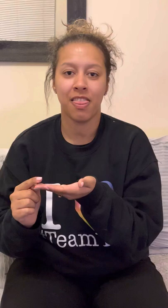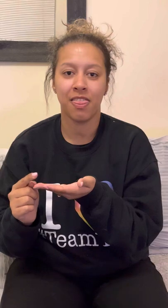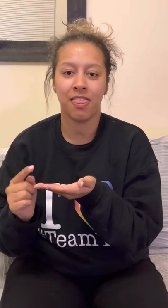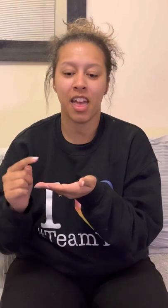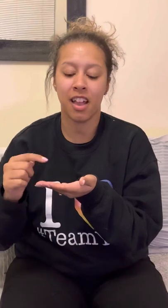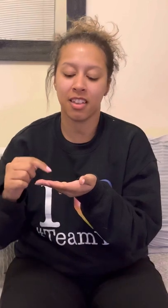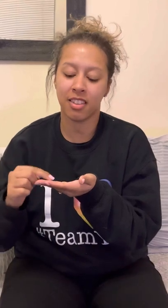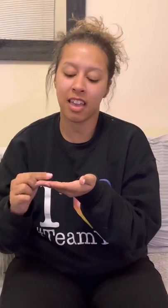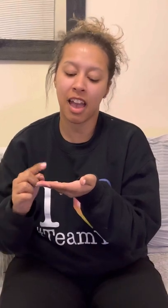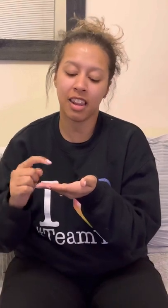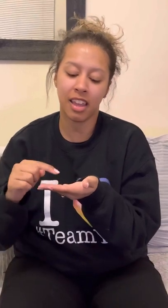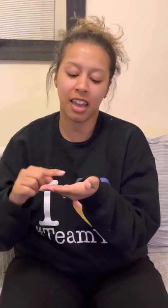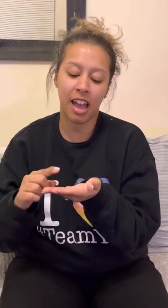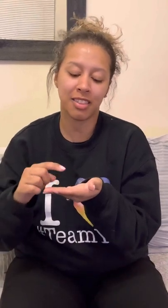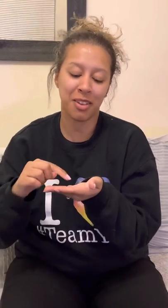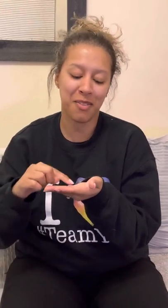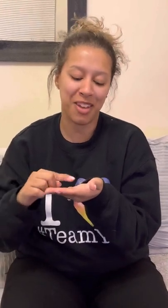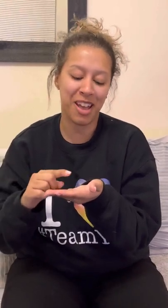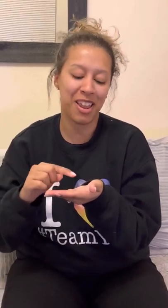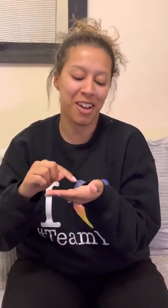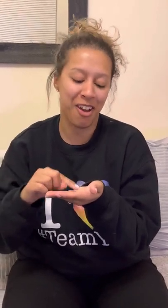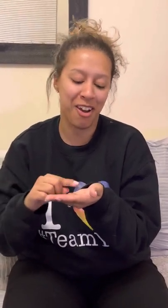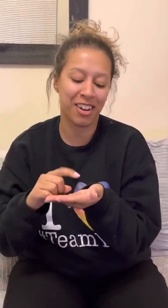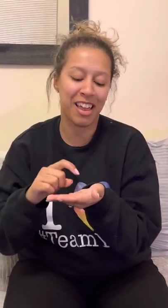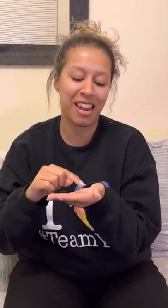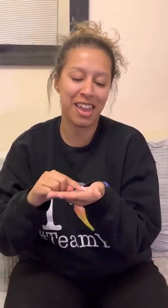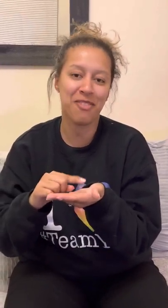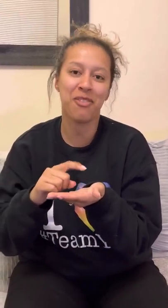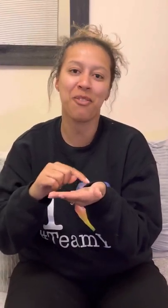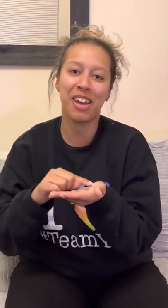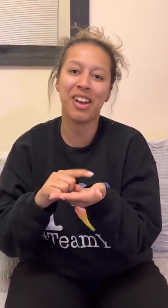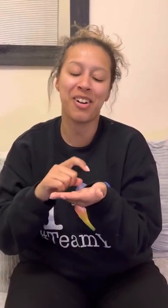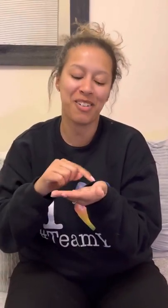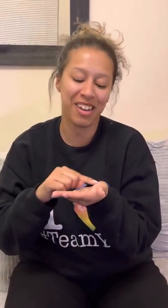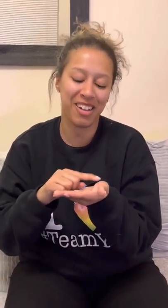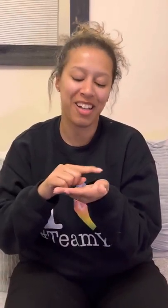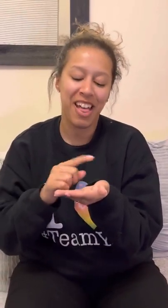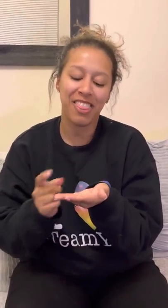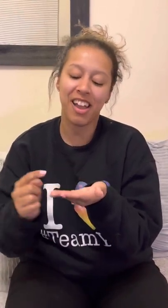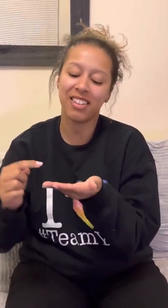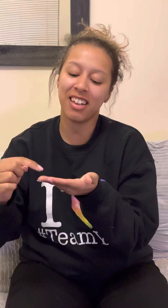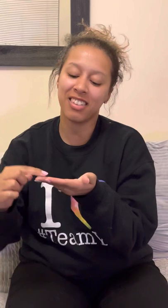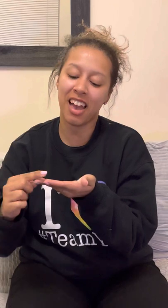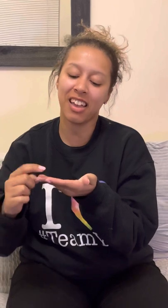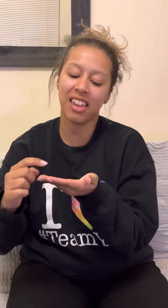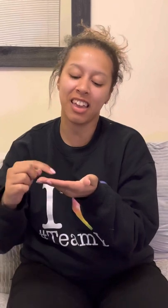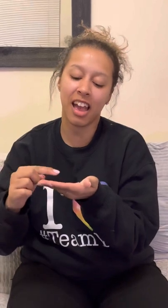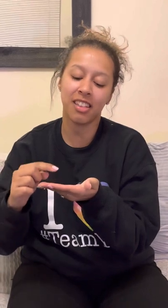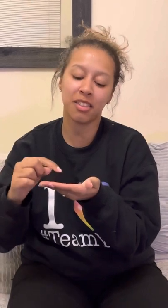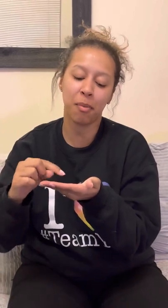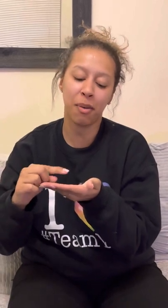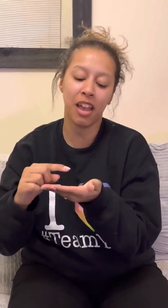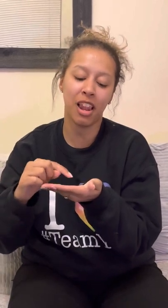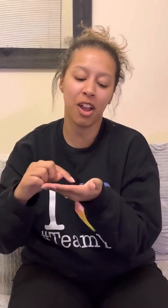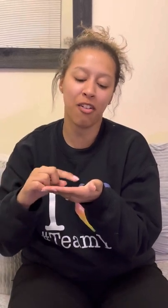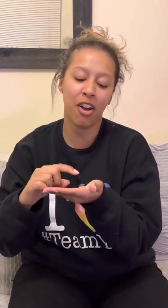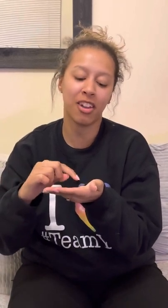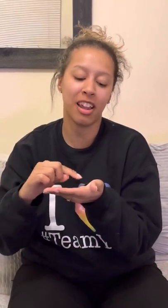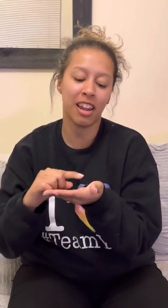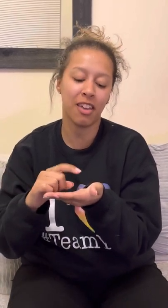There's a tiny caterpillar on a leaf. Wiggle, wiggle. There's a tiny caterpillar on a leaf.